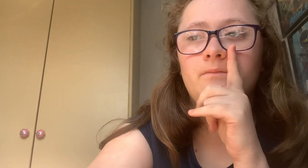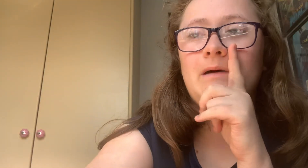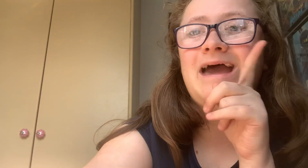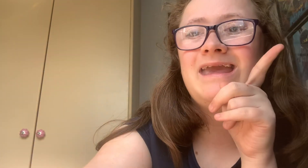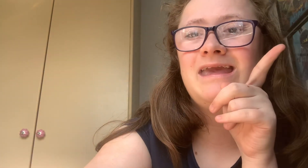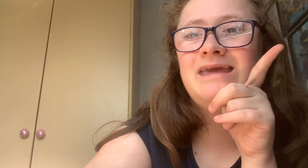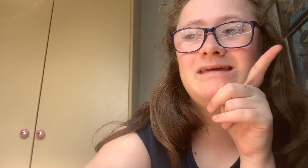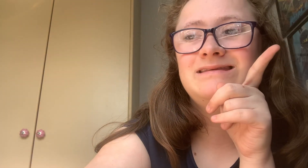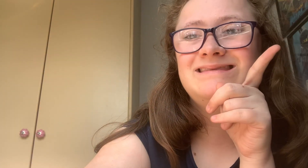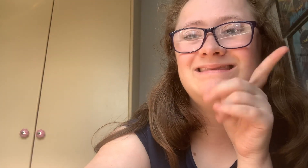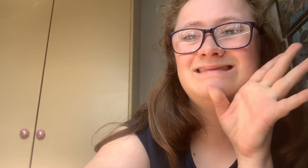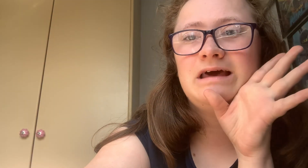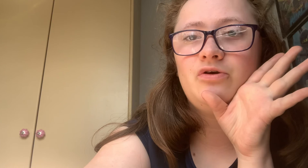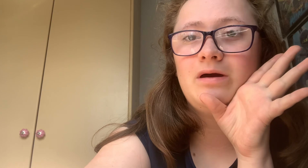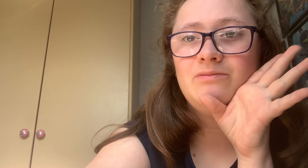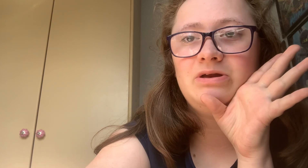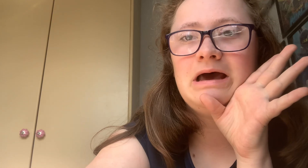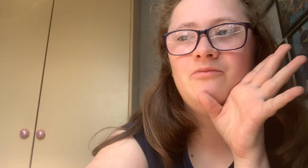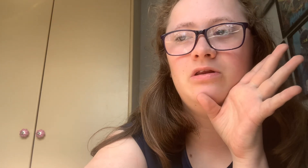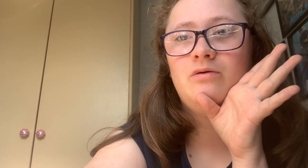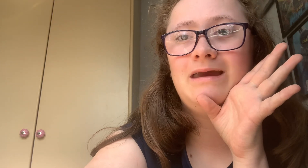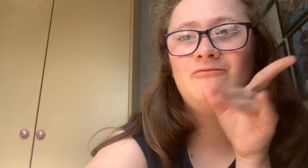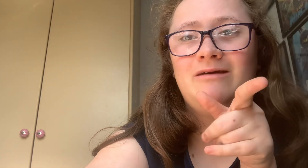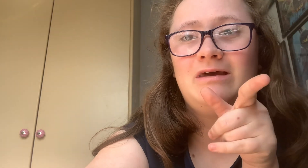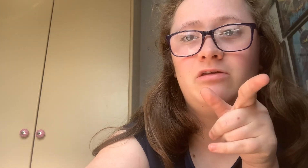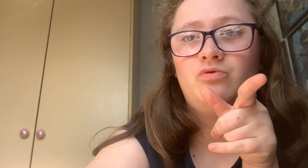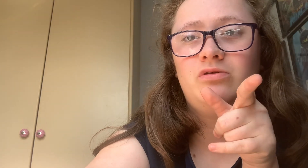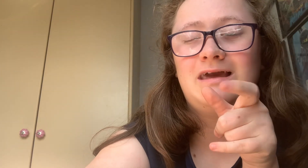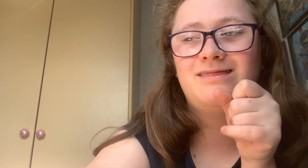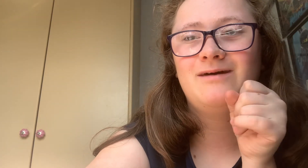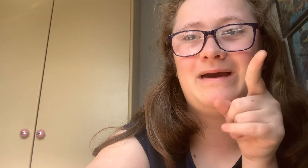Bye I know I keep saying that. I'm really sorry. I can't if that doesn't lose you guys. Bye